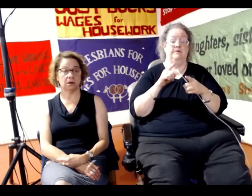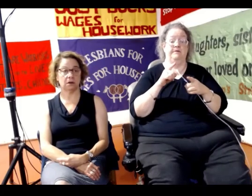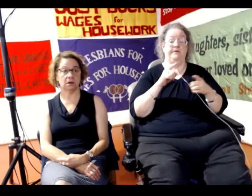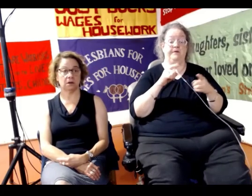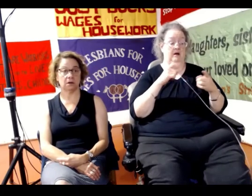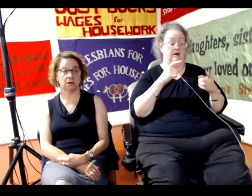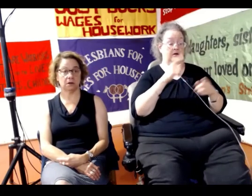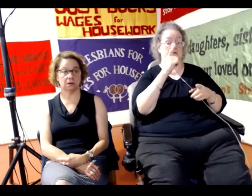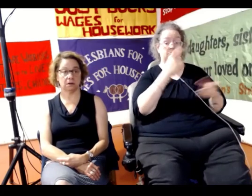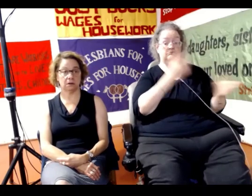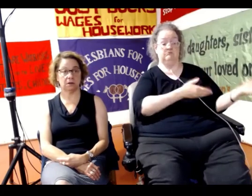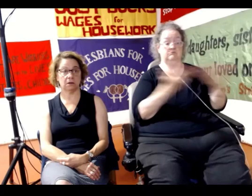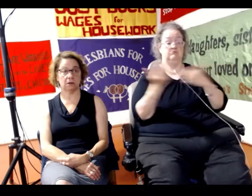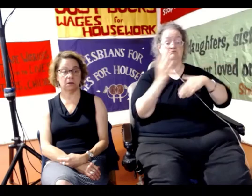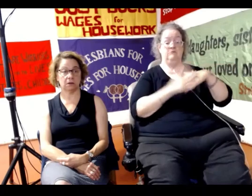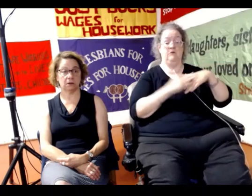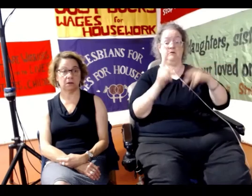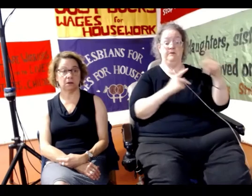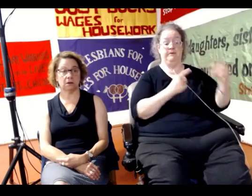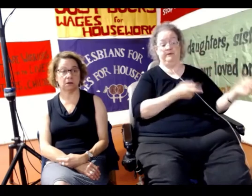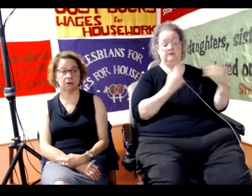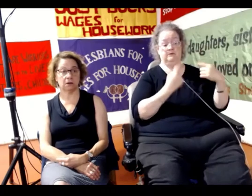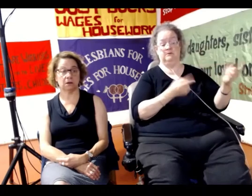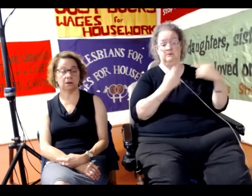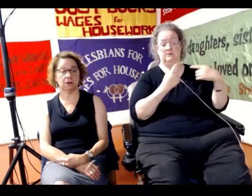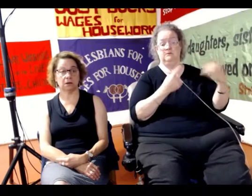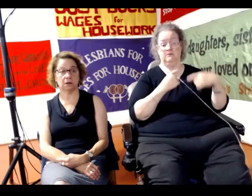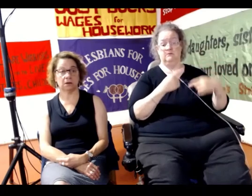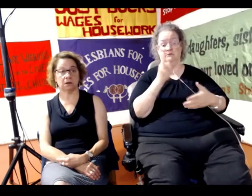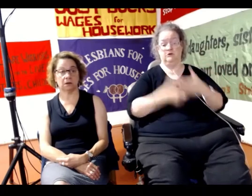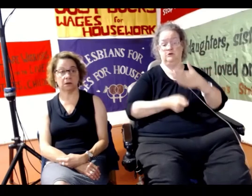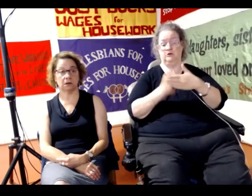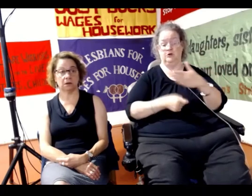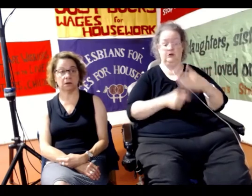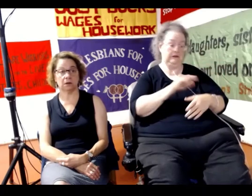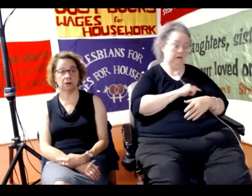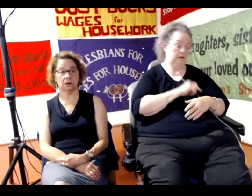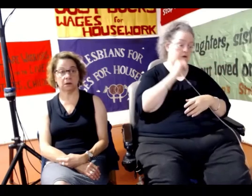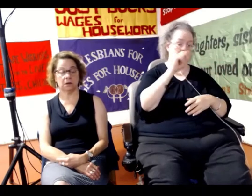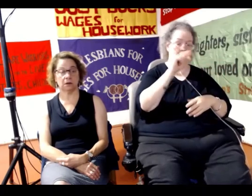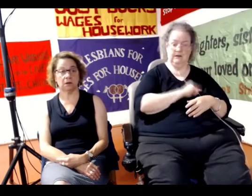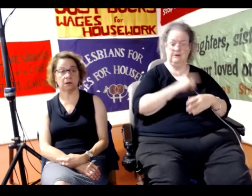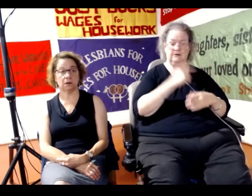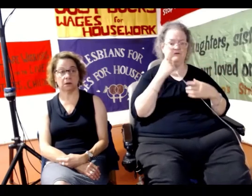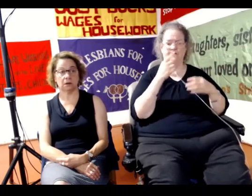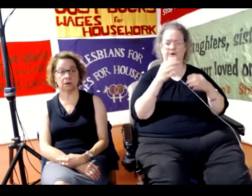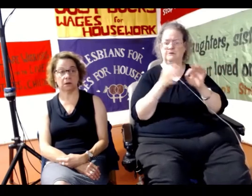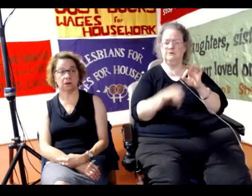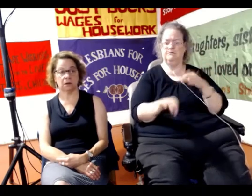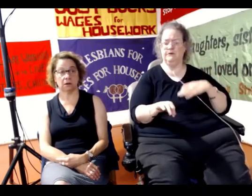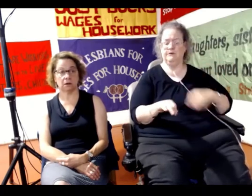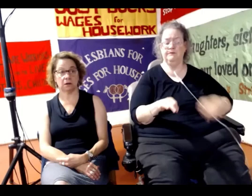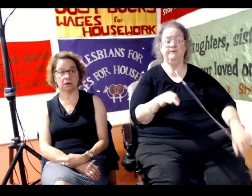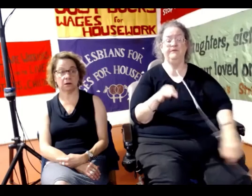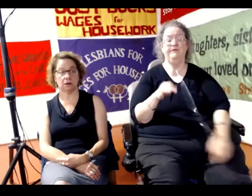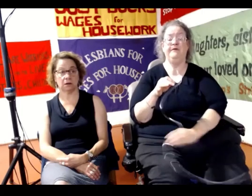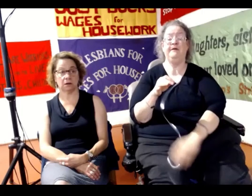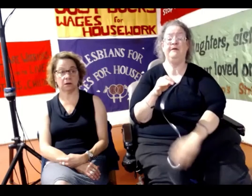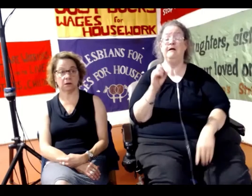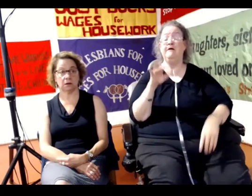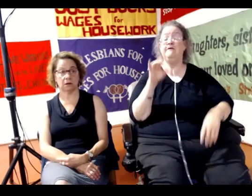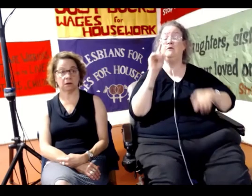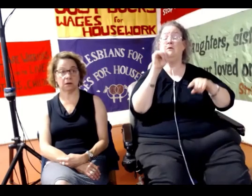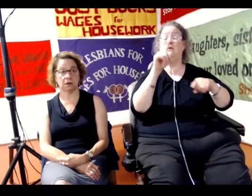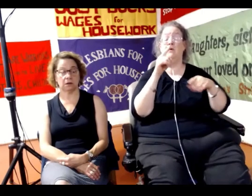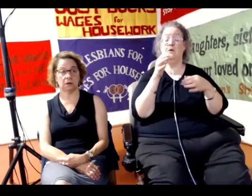in to be charged and to plead guilty, not guilty for remand applications. If, you go to the magistrate's court